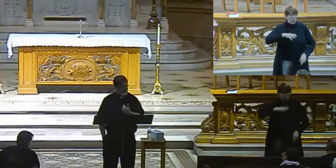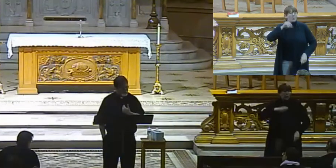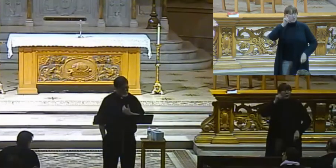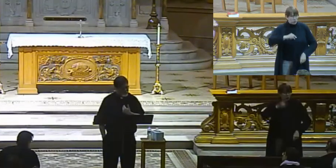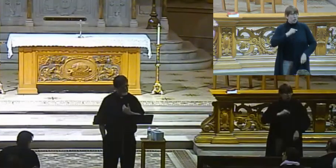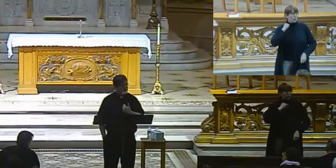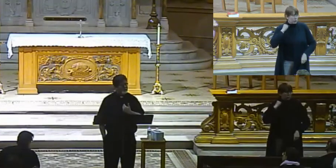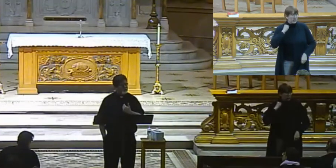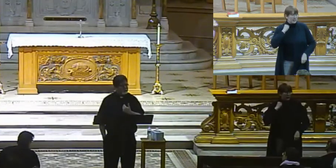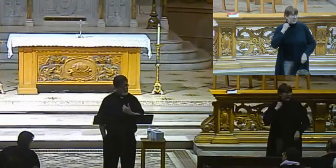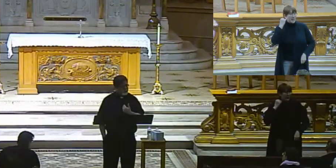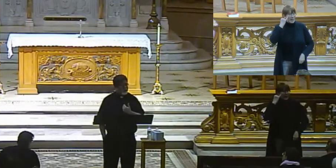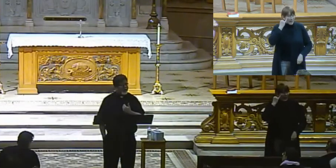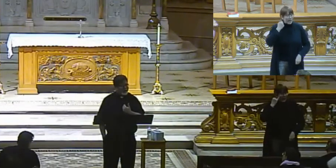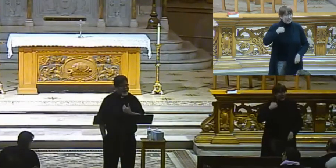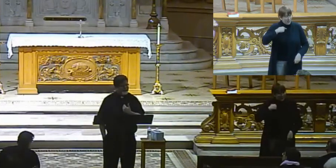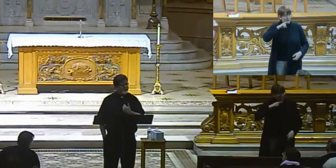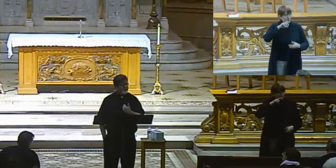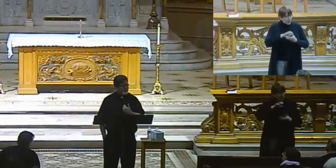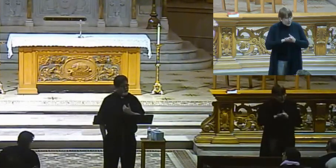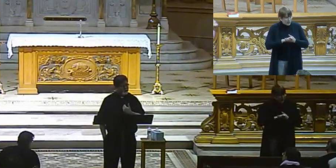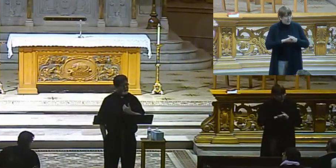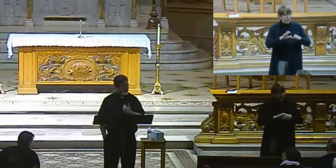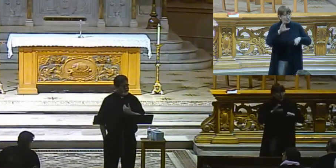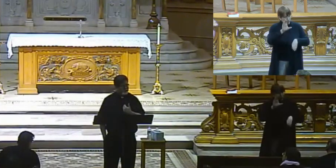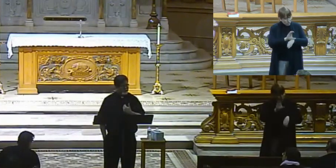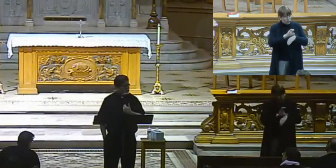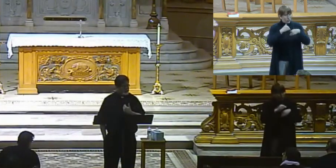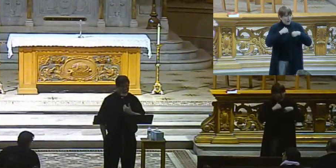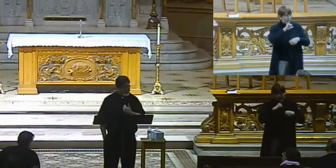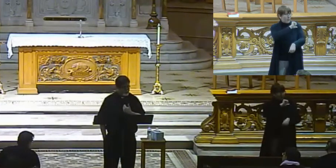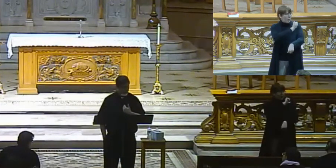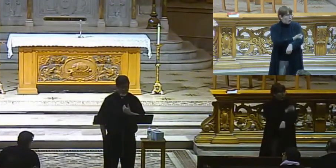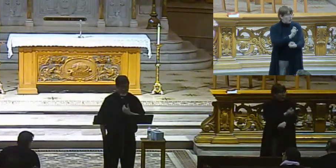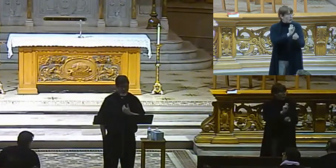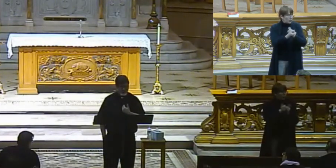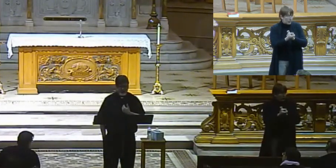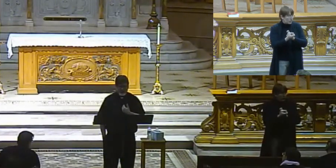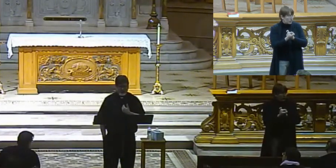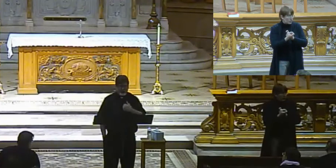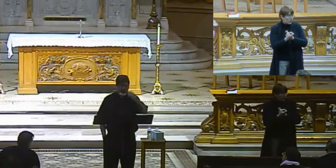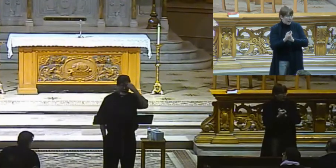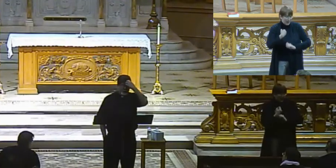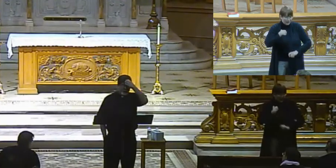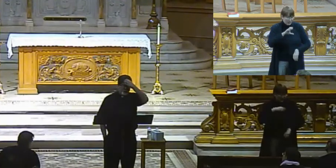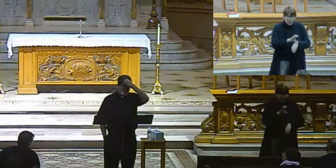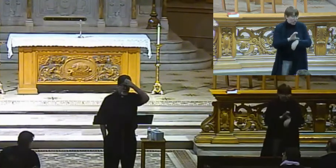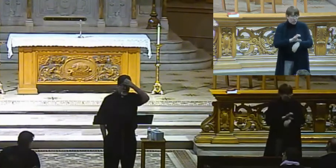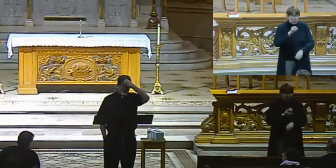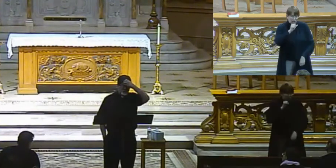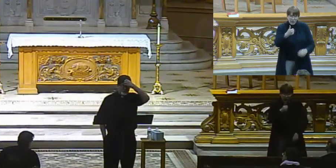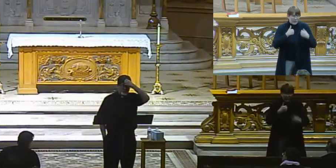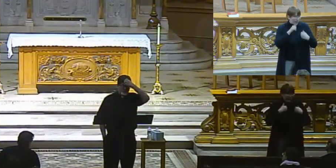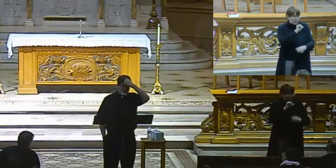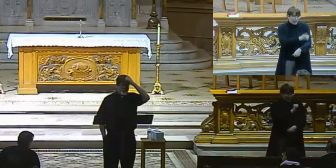if I believed that the church had the authority to make that change. It doesn't. It doesn't. And we can't just change it because we